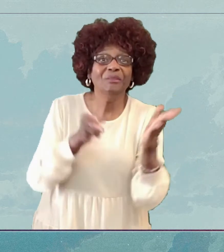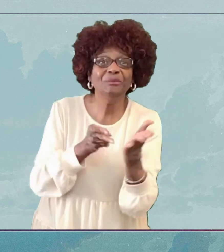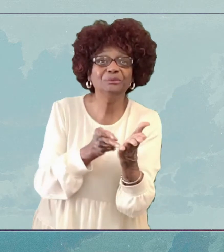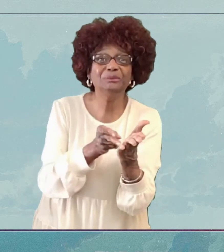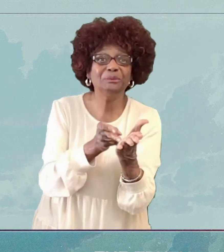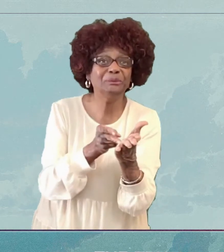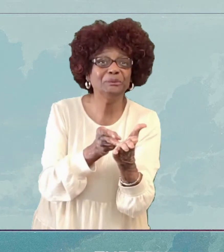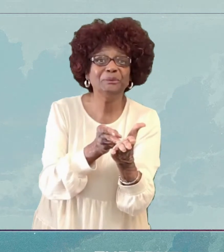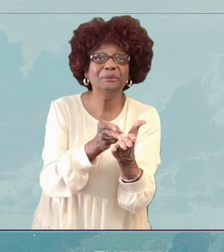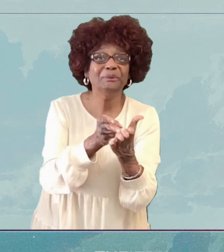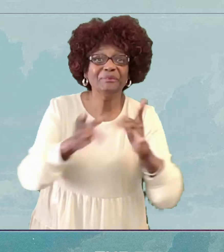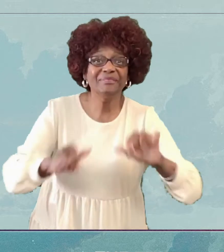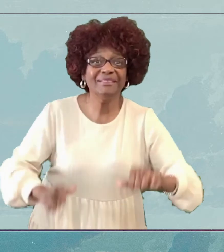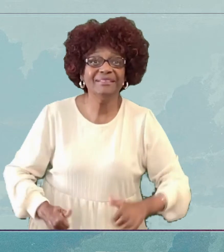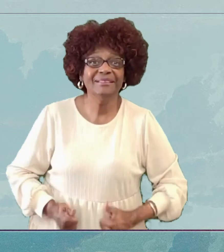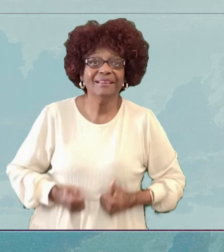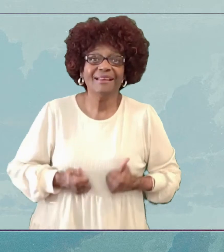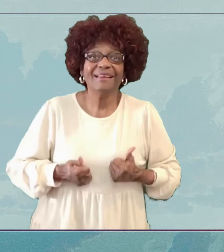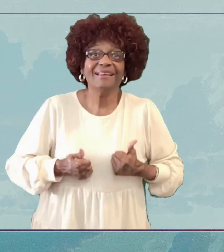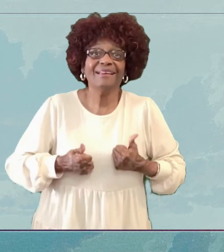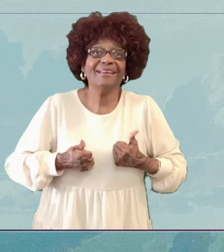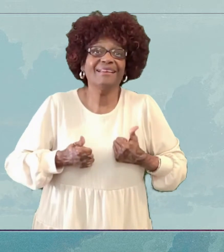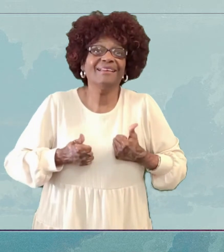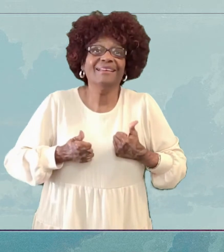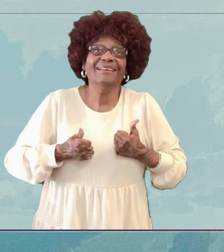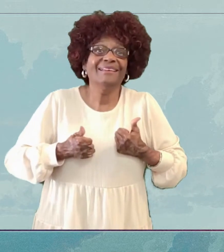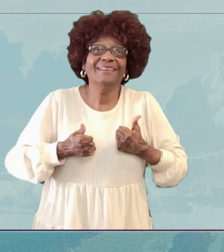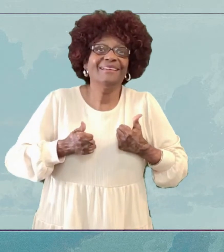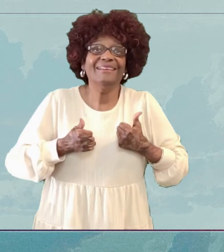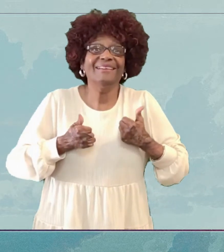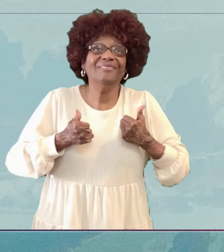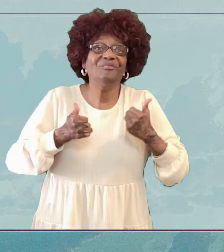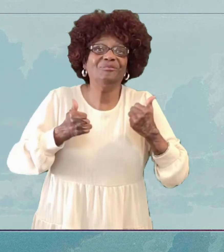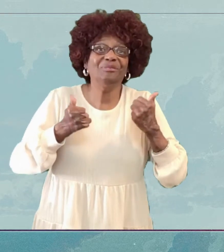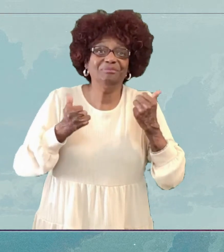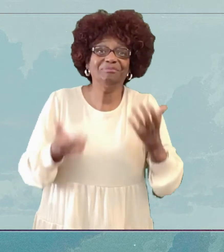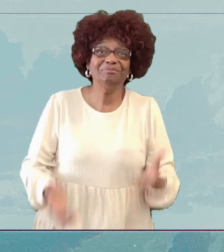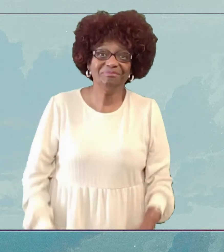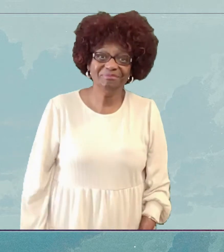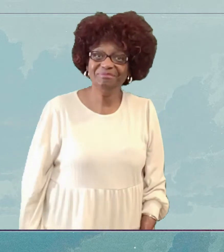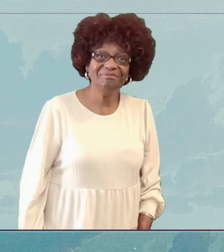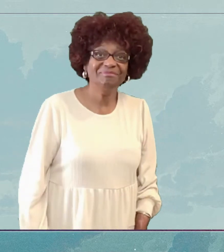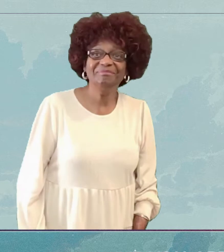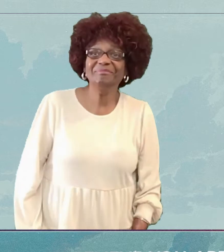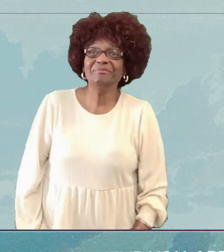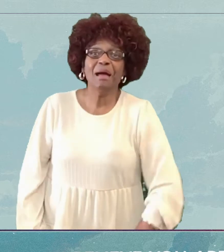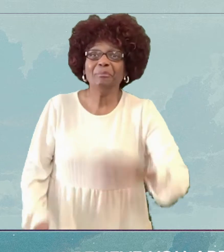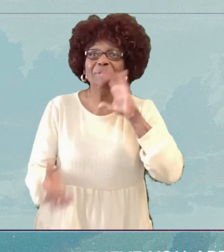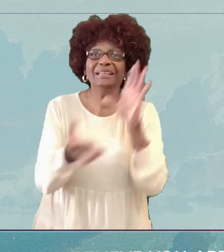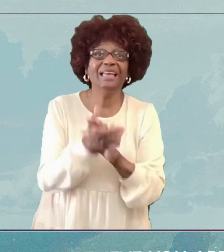The truth The light I believe